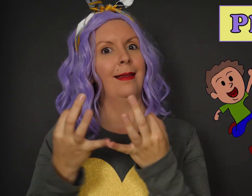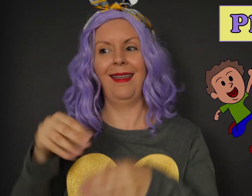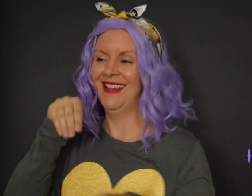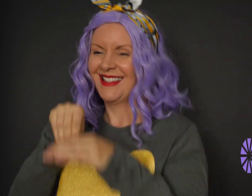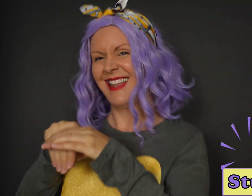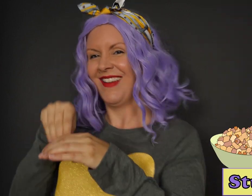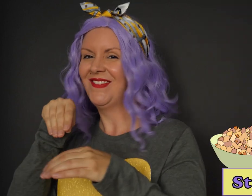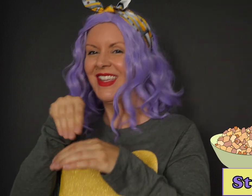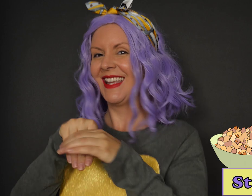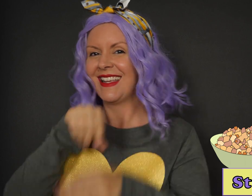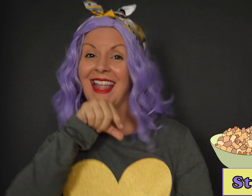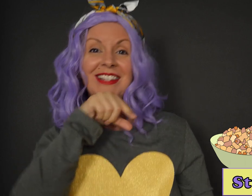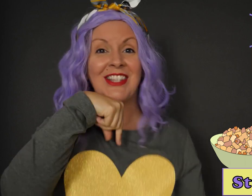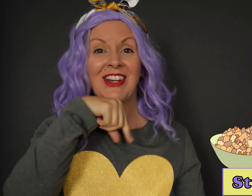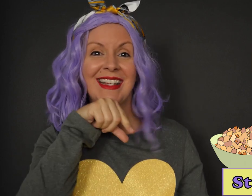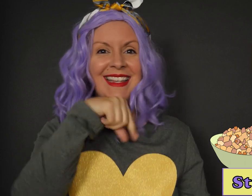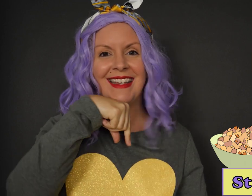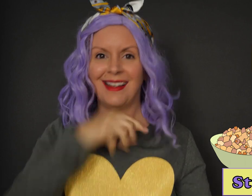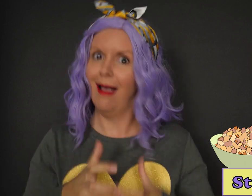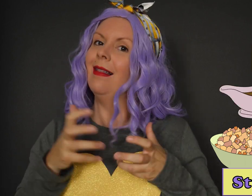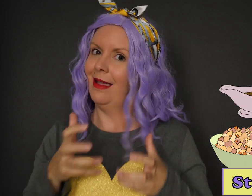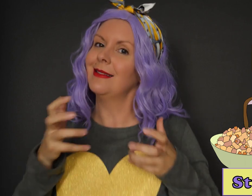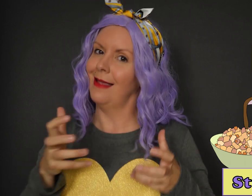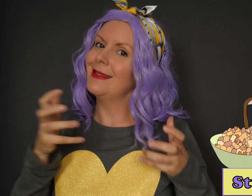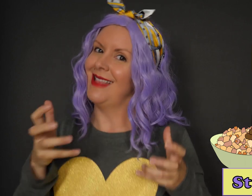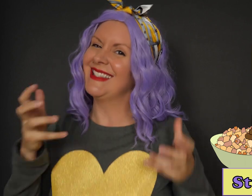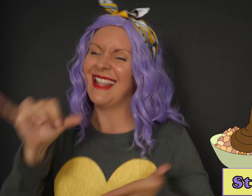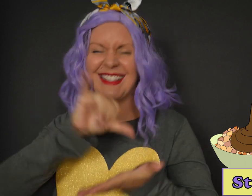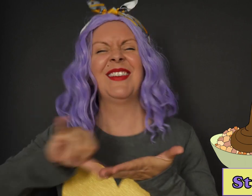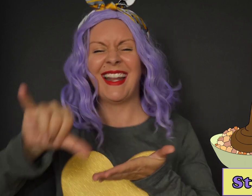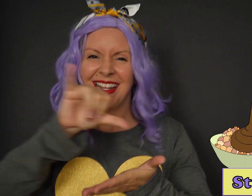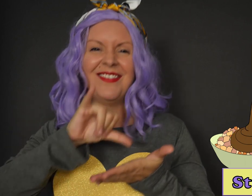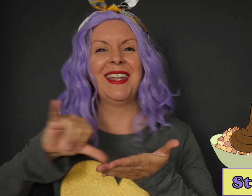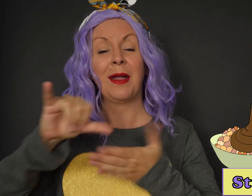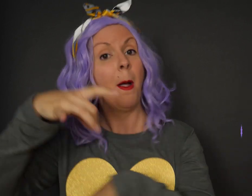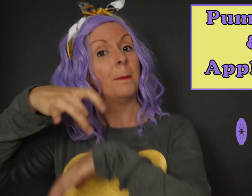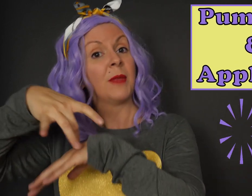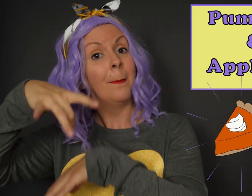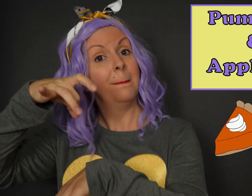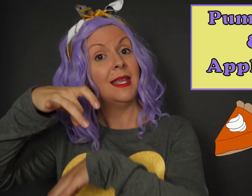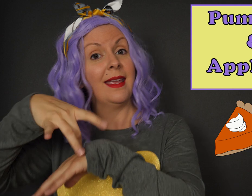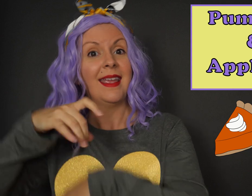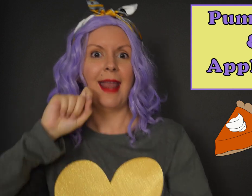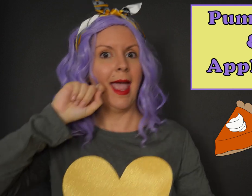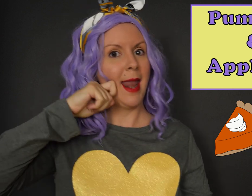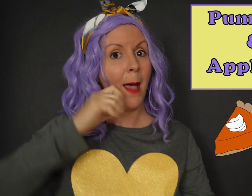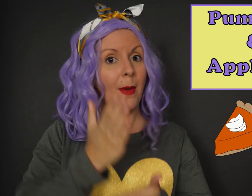Stuffing and turkey. Lots and lots and lots and lots of gravy. Pumpkin and apple